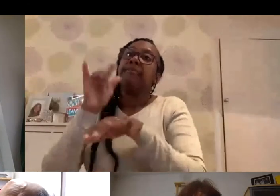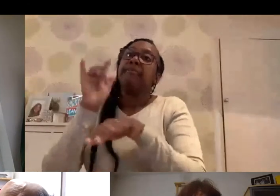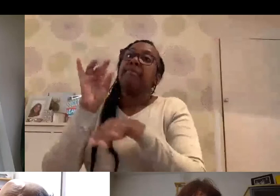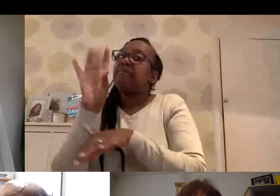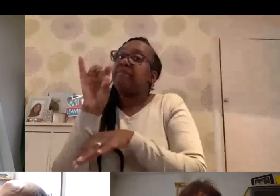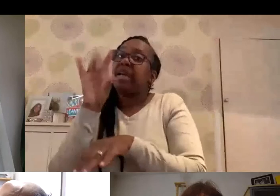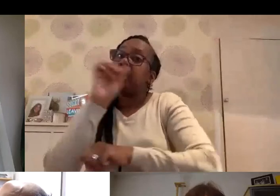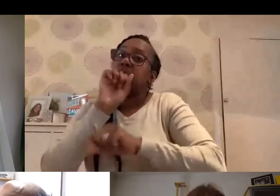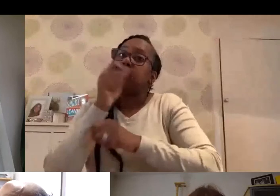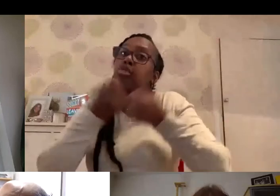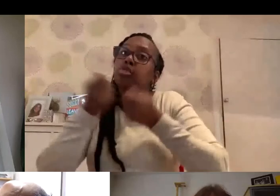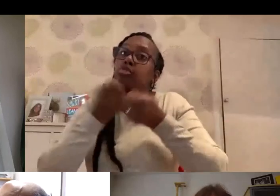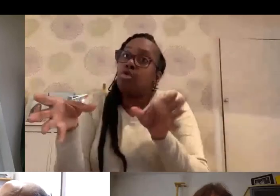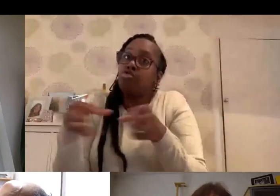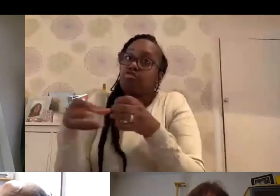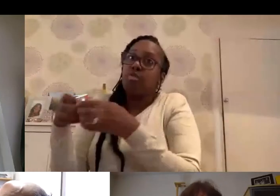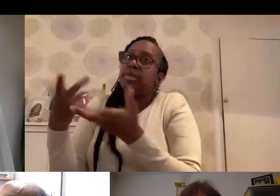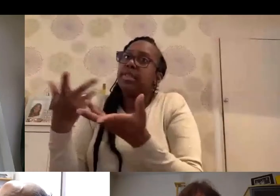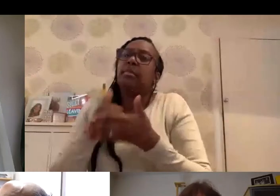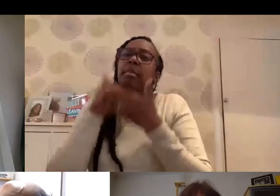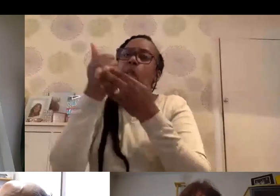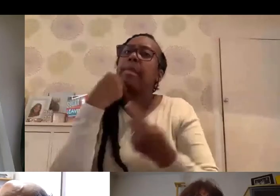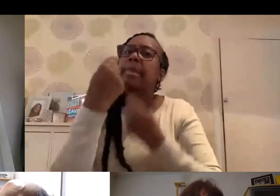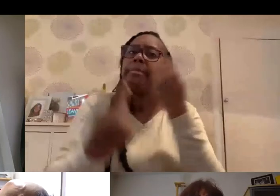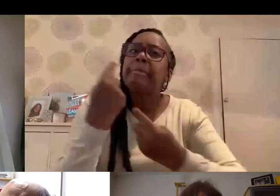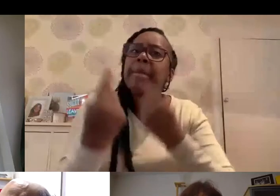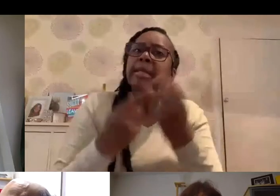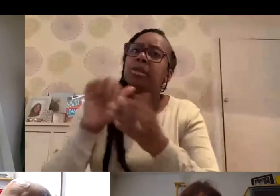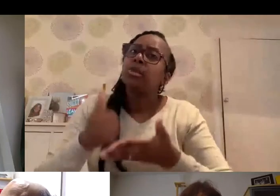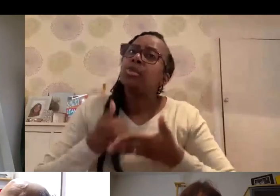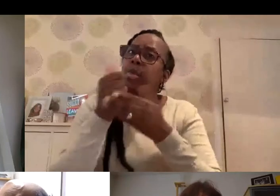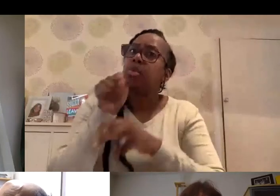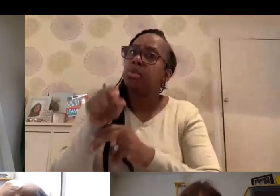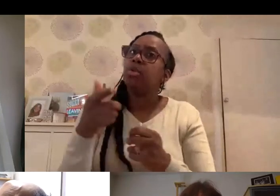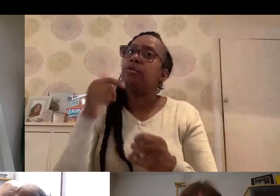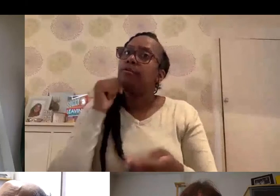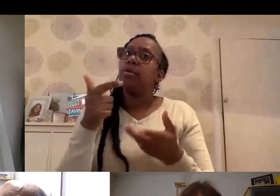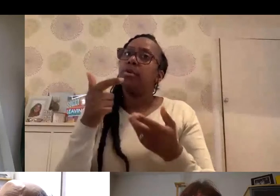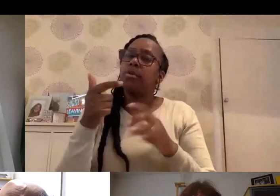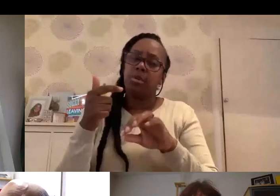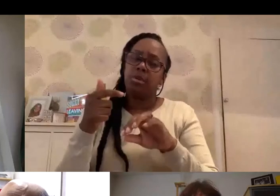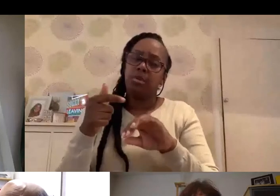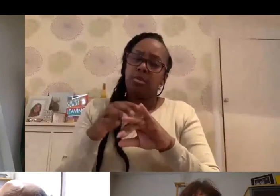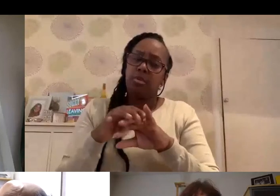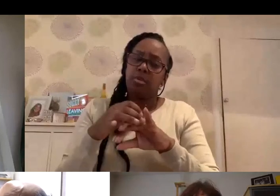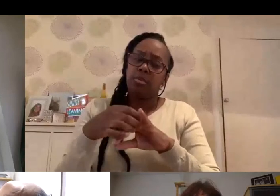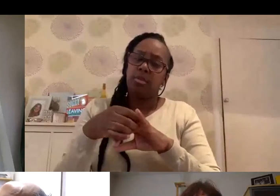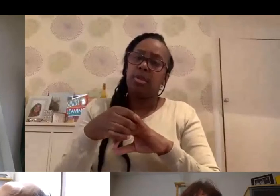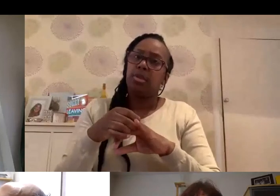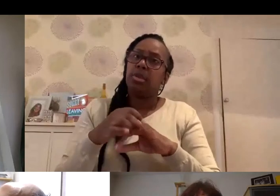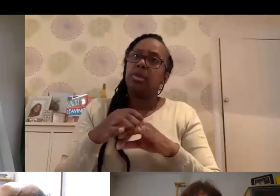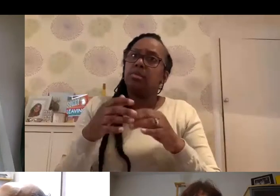what's going well, what's not going well, just some helpful tips. And just to support you through outbreaks, because we know it's ongoing